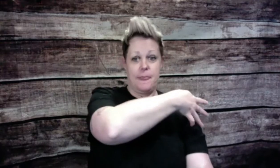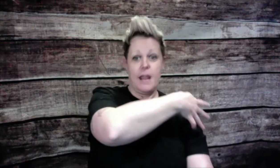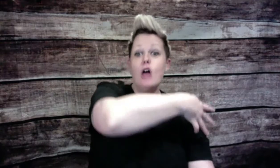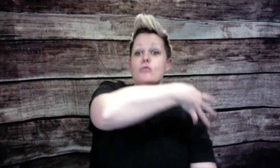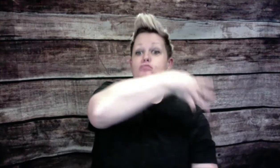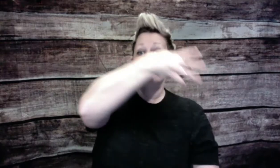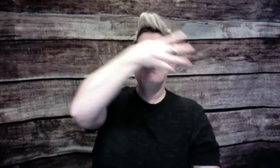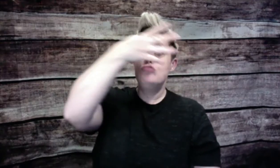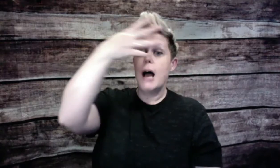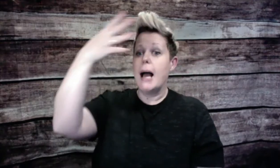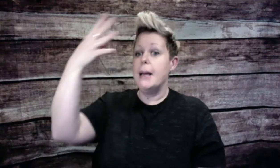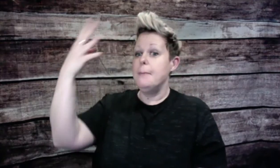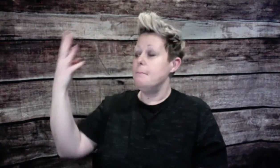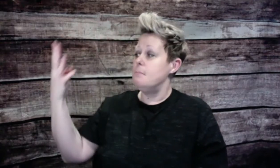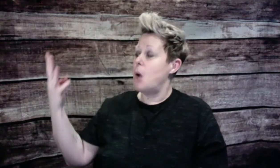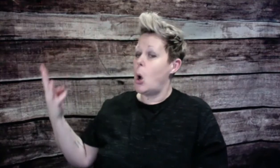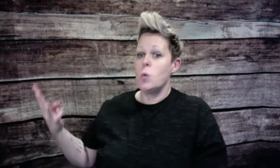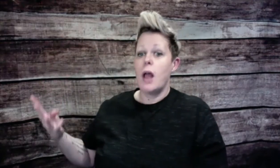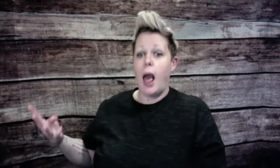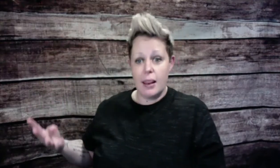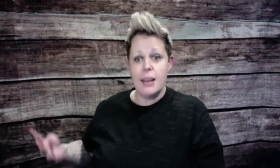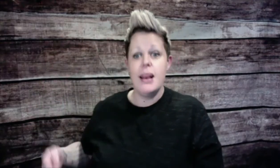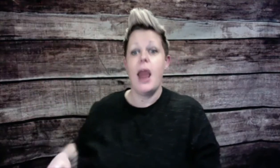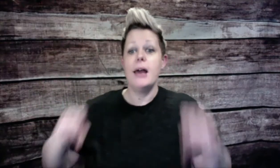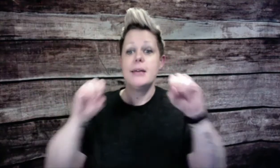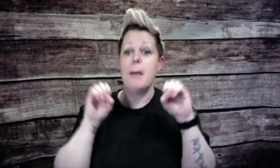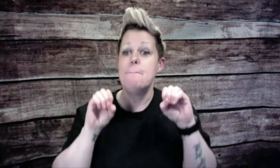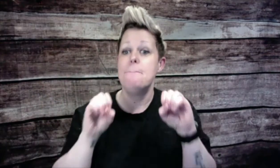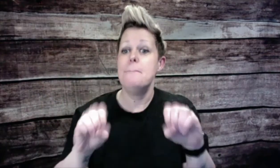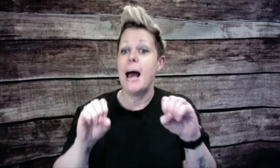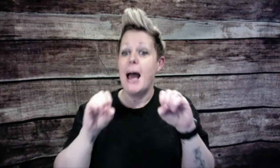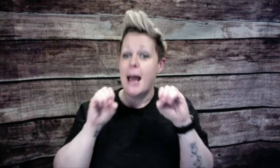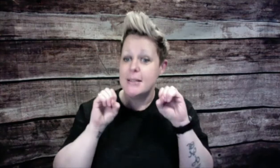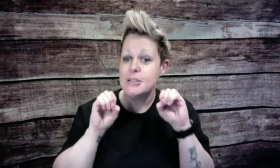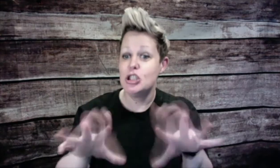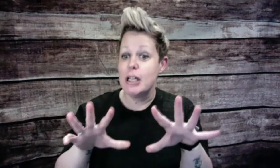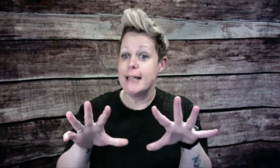again rainbows are like magic.